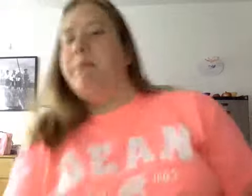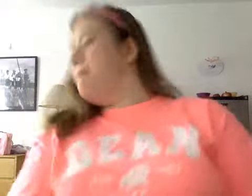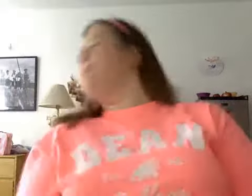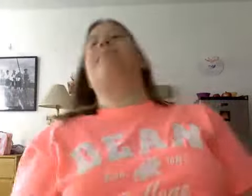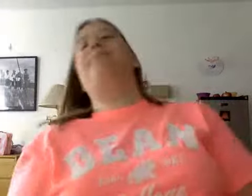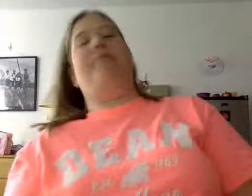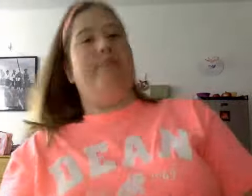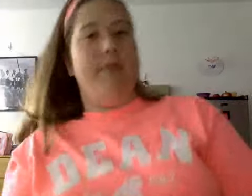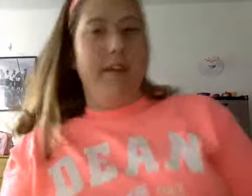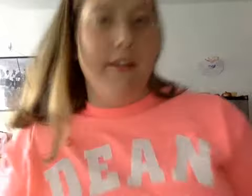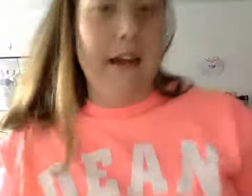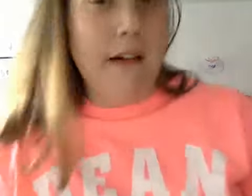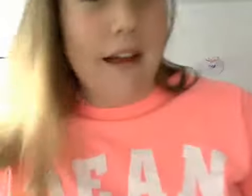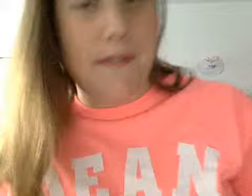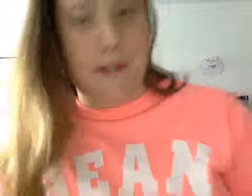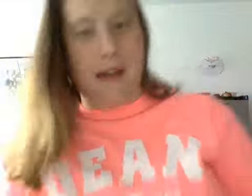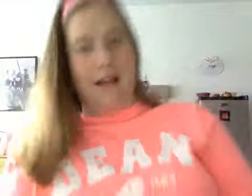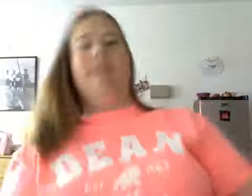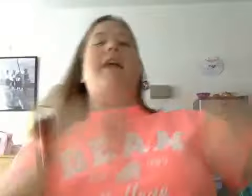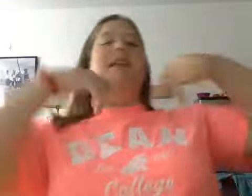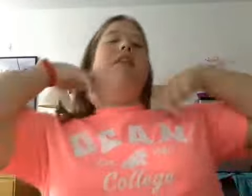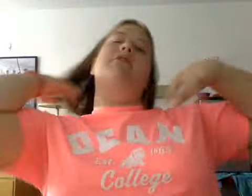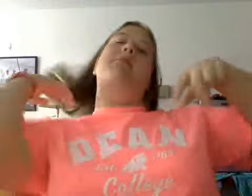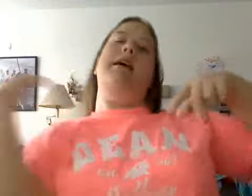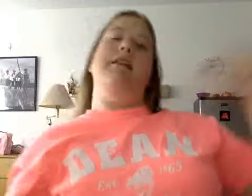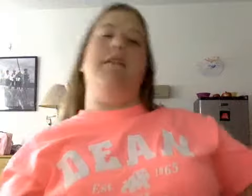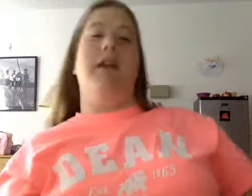so I often do that because I talk with my hands a lot